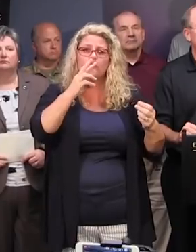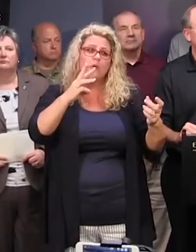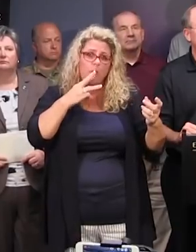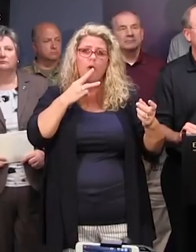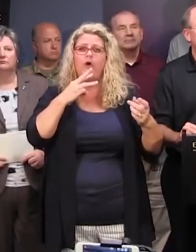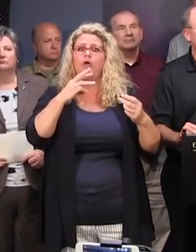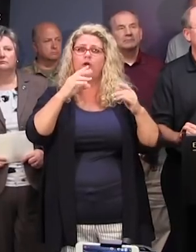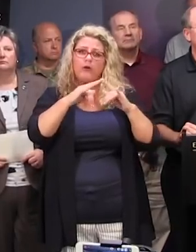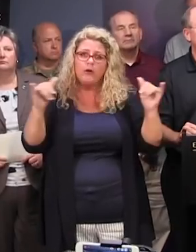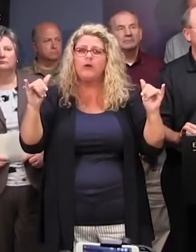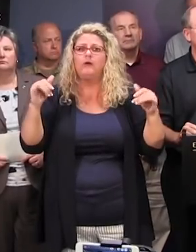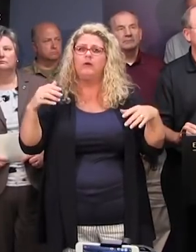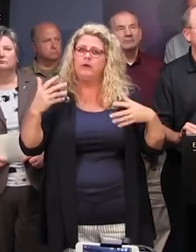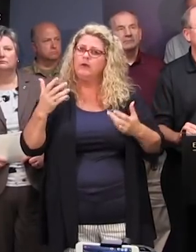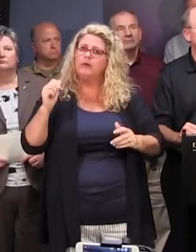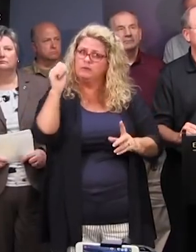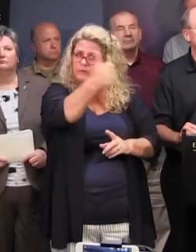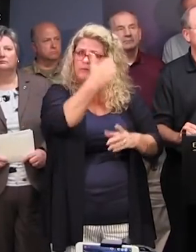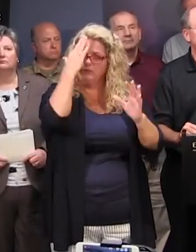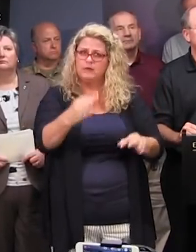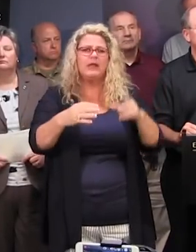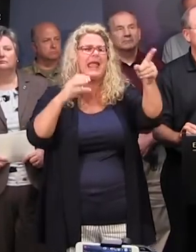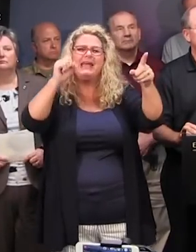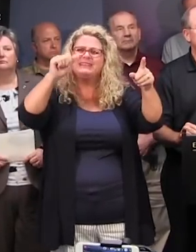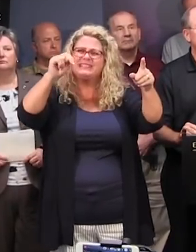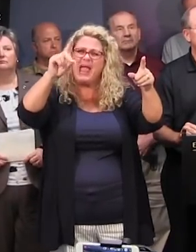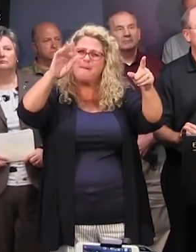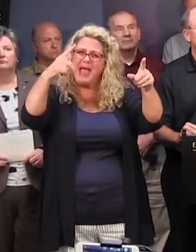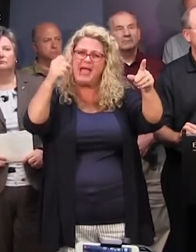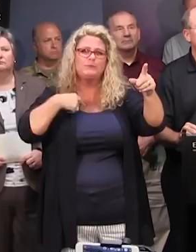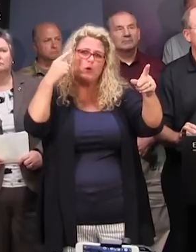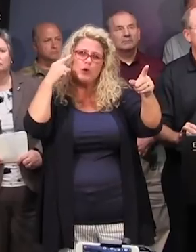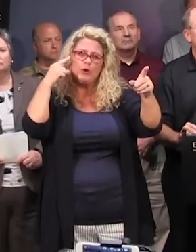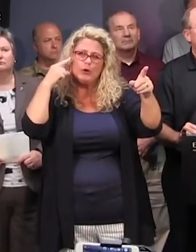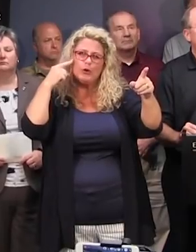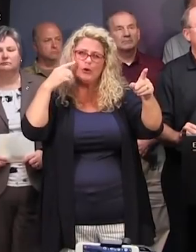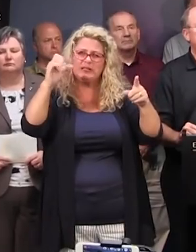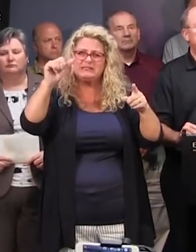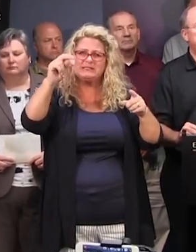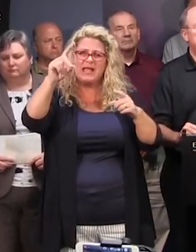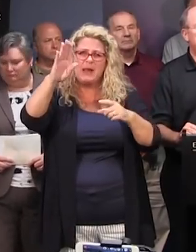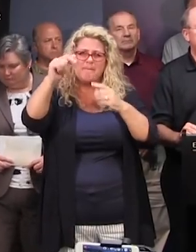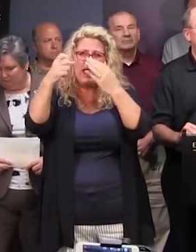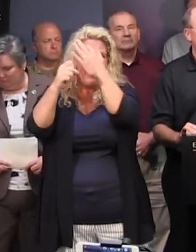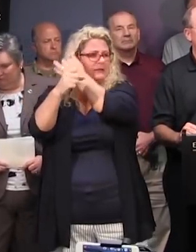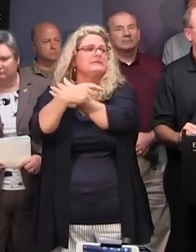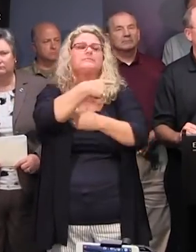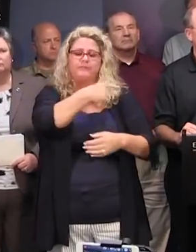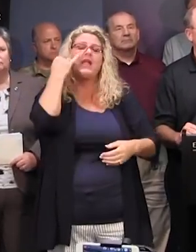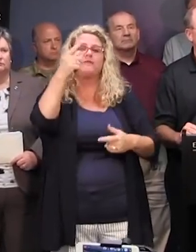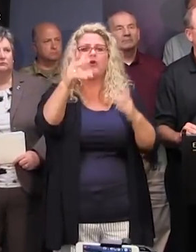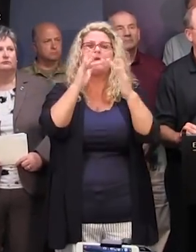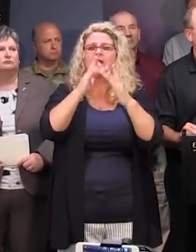able to, to, to exist. Do you know anything about sandbags? That was something asked. Sandbag locations here on the coast? There's a, if you contact your